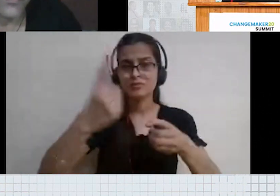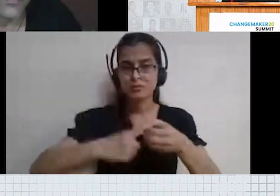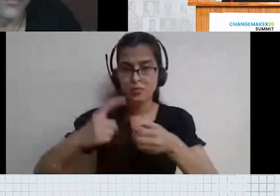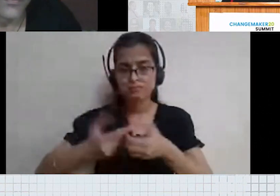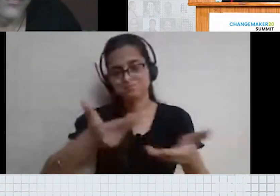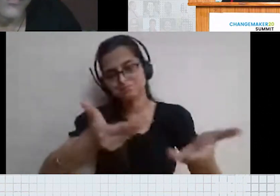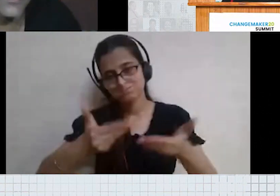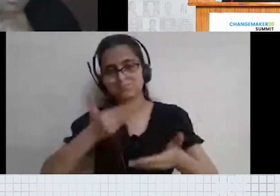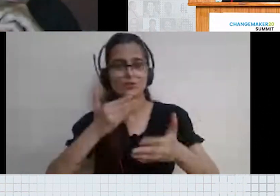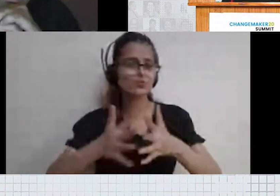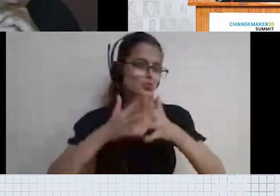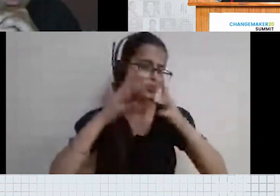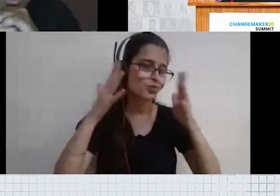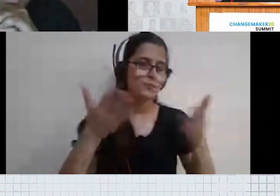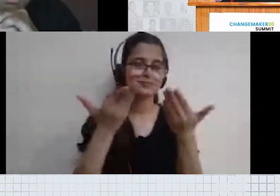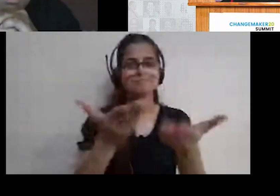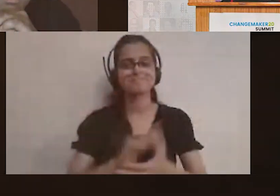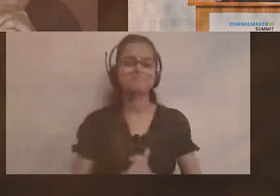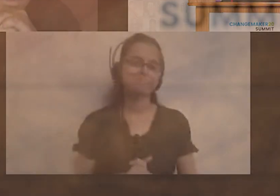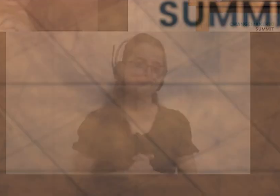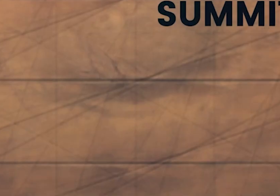words of wisdom thank you so much sir